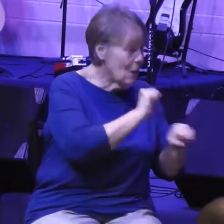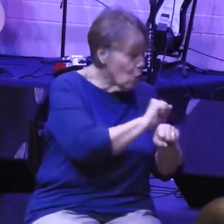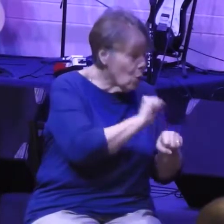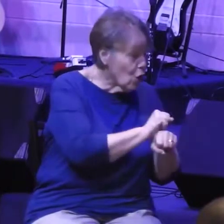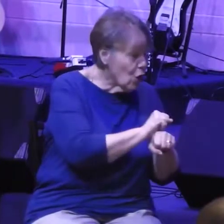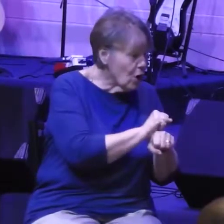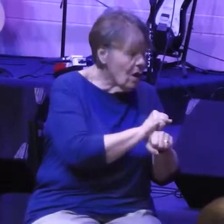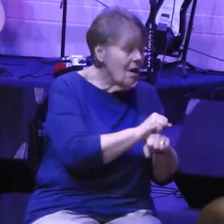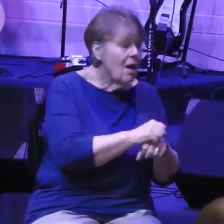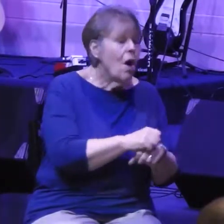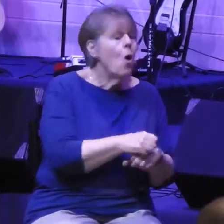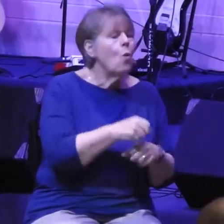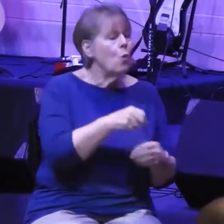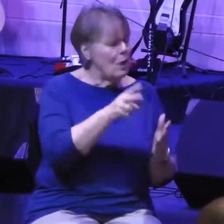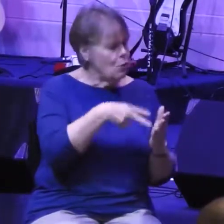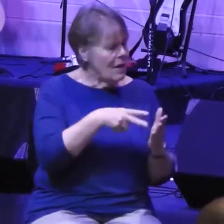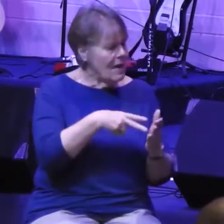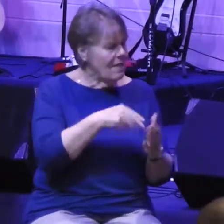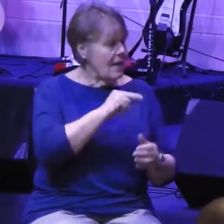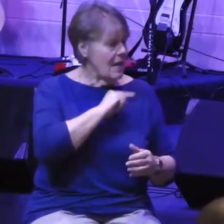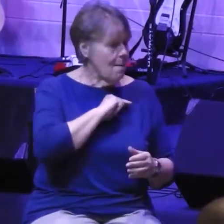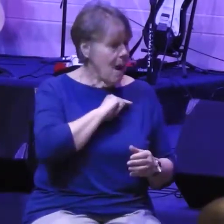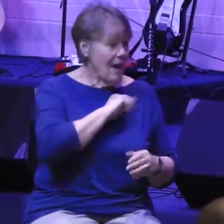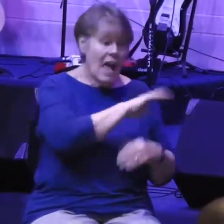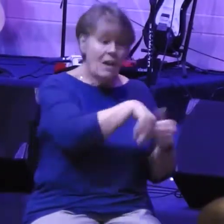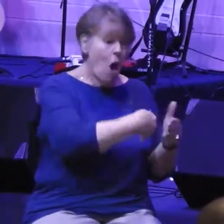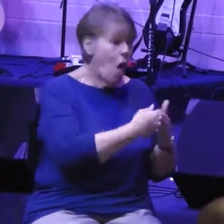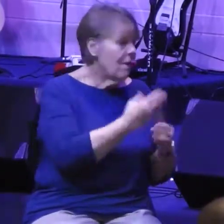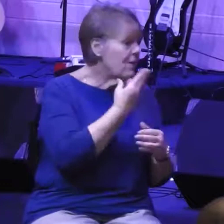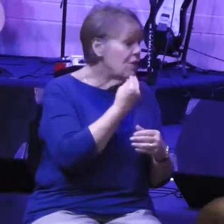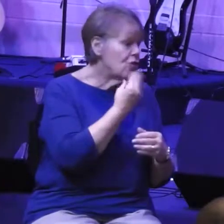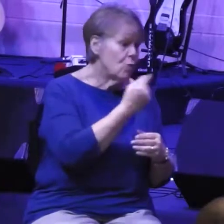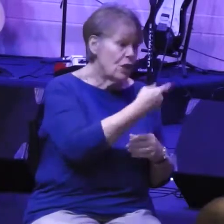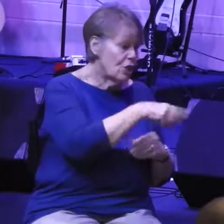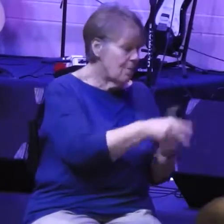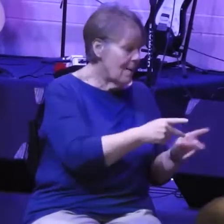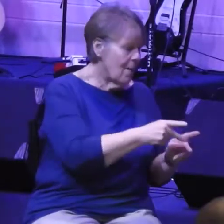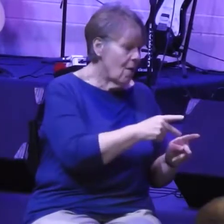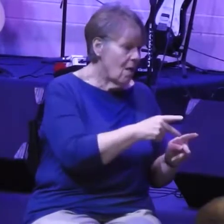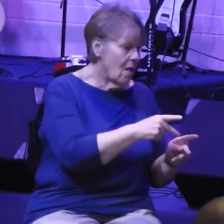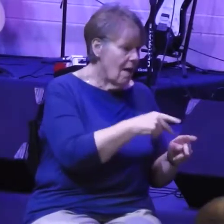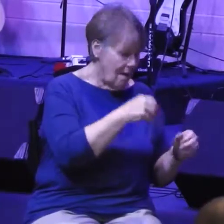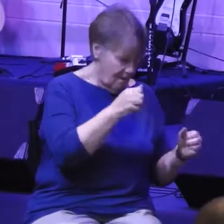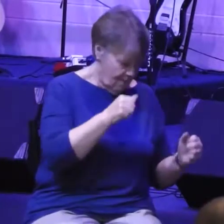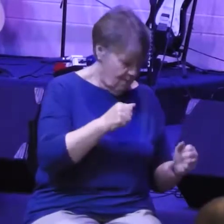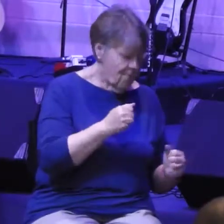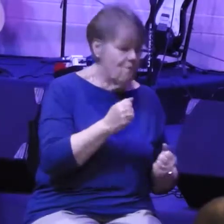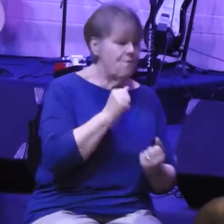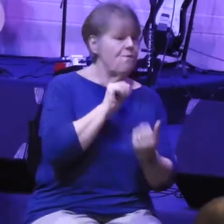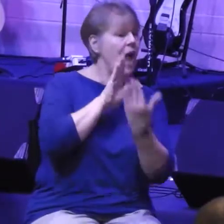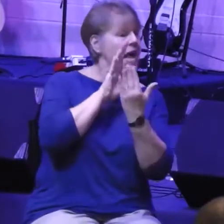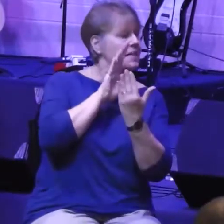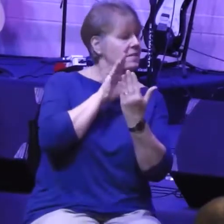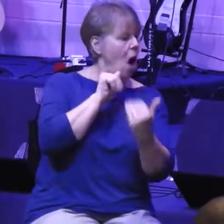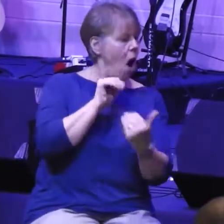Nehemiah and all of the Jews face opposition. And they're facing opposition from the other people groups, the